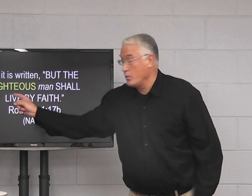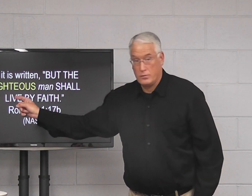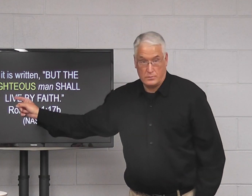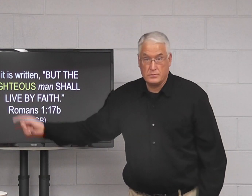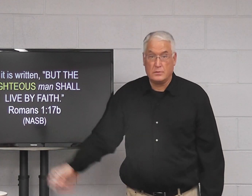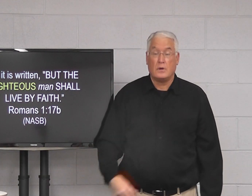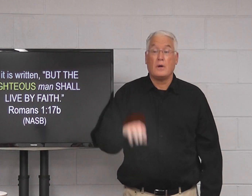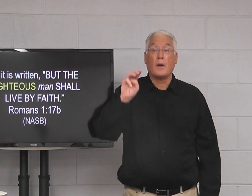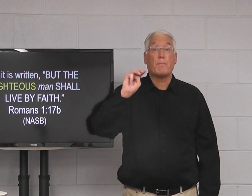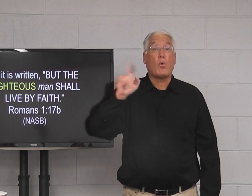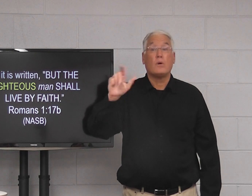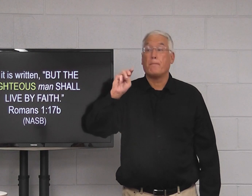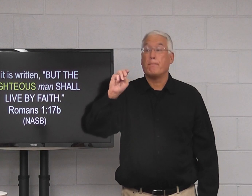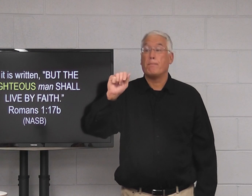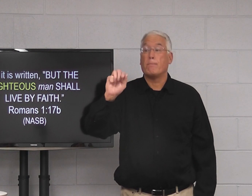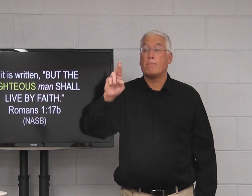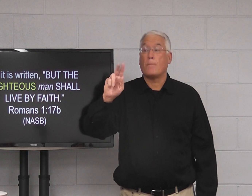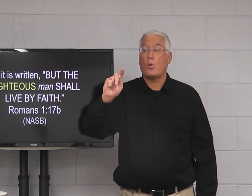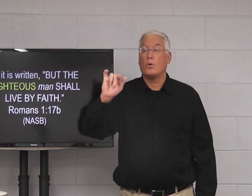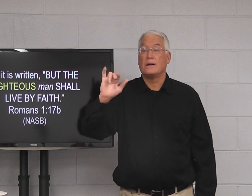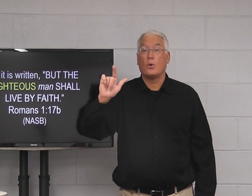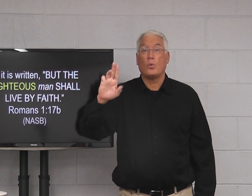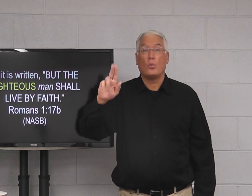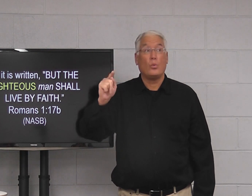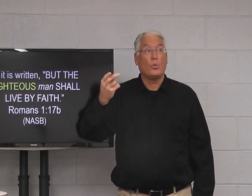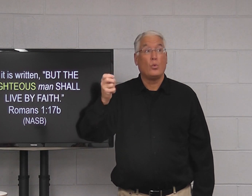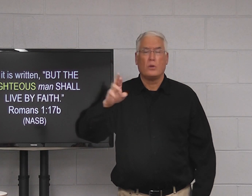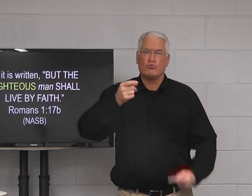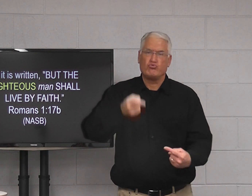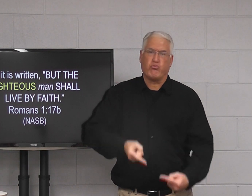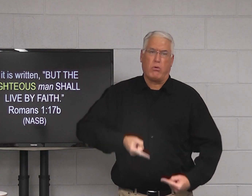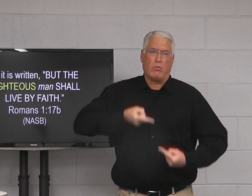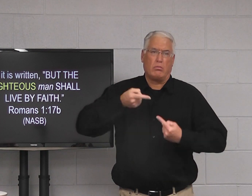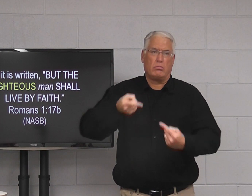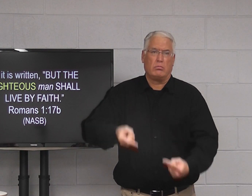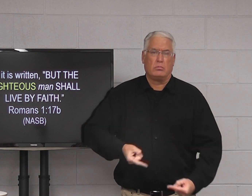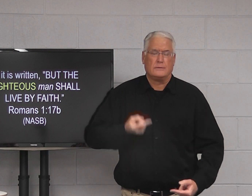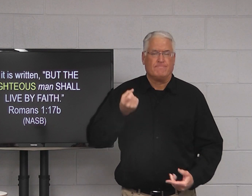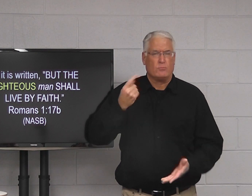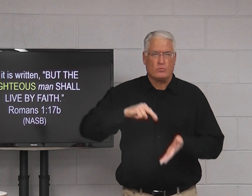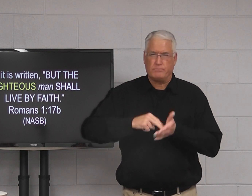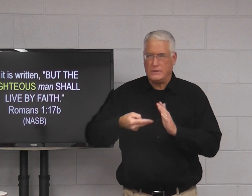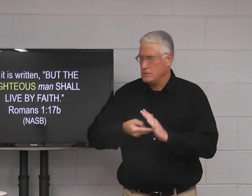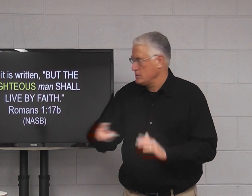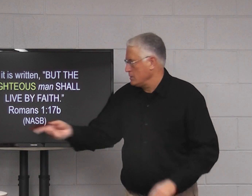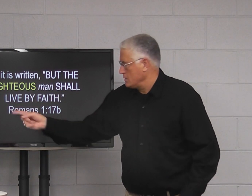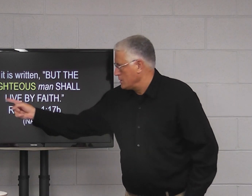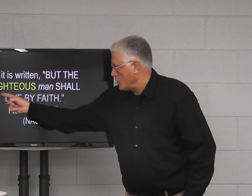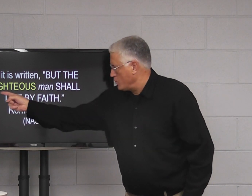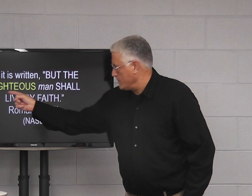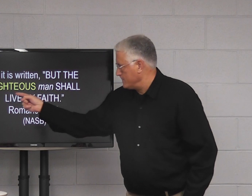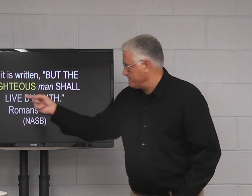Righteous Martin Luther struggled with the meaning